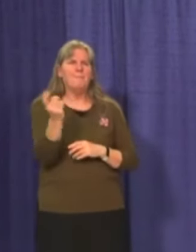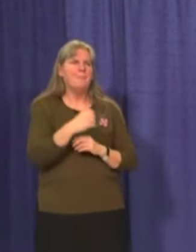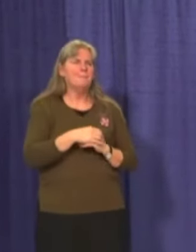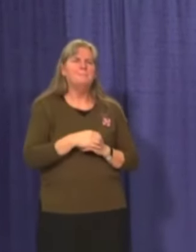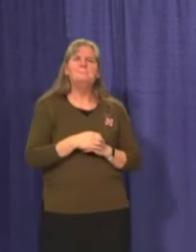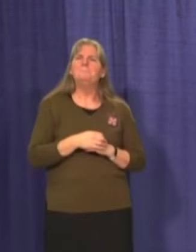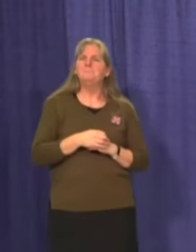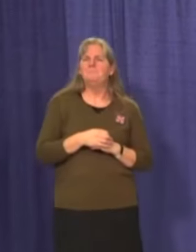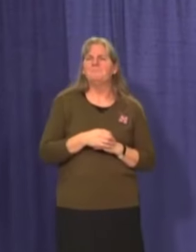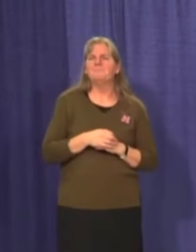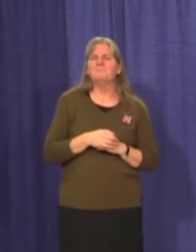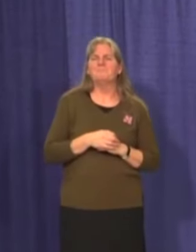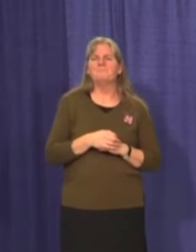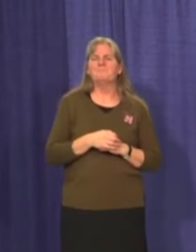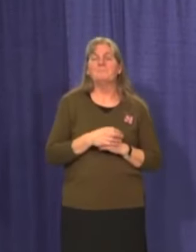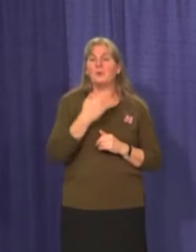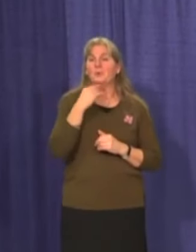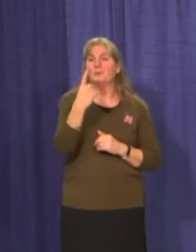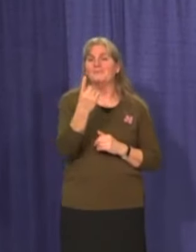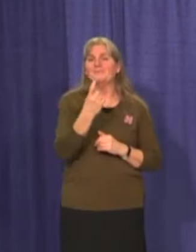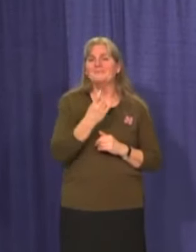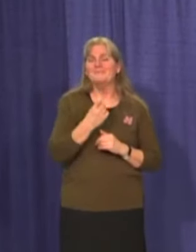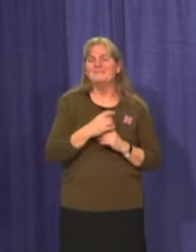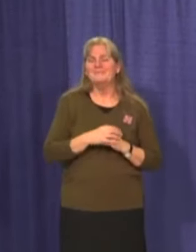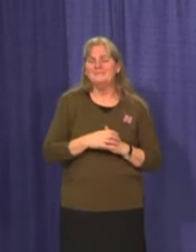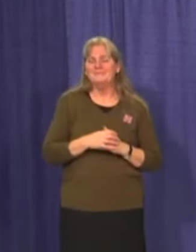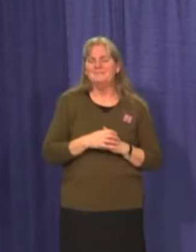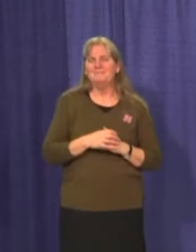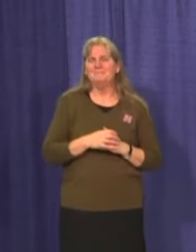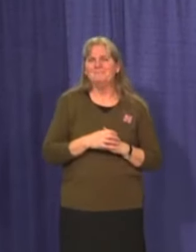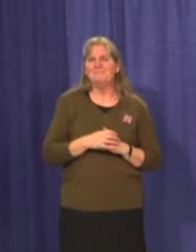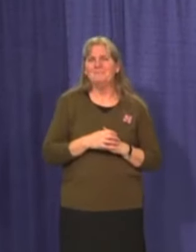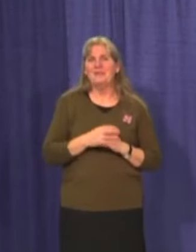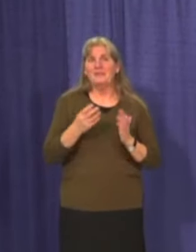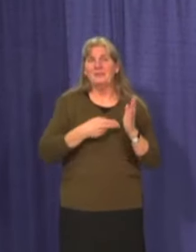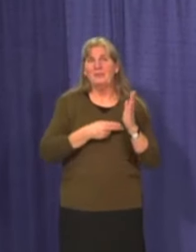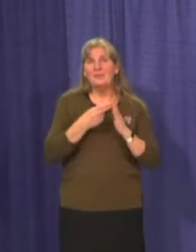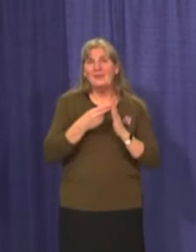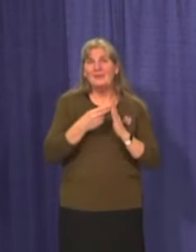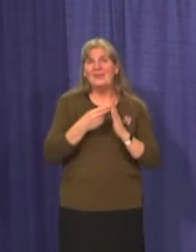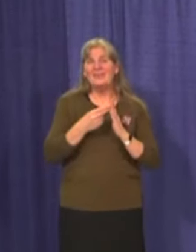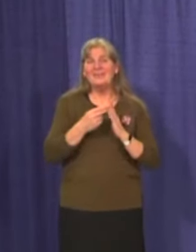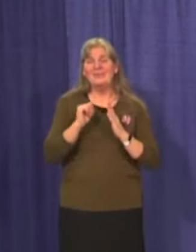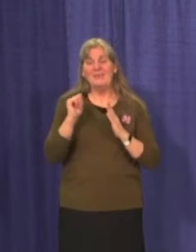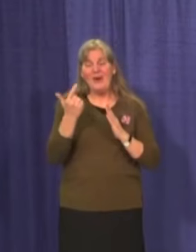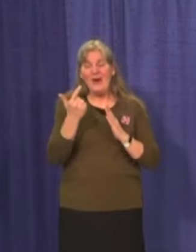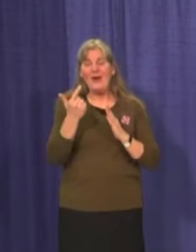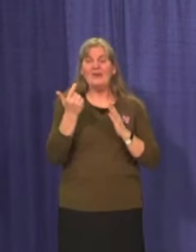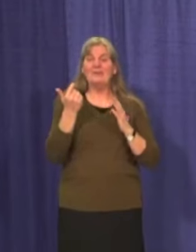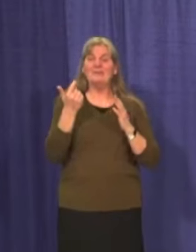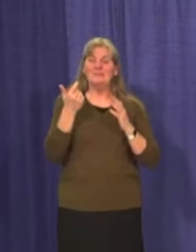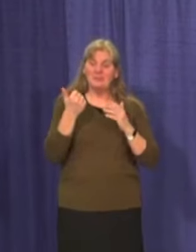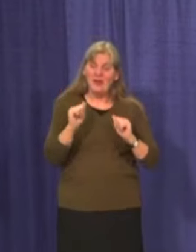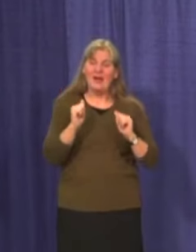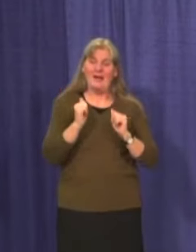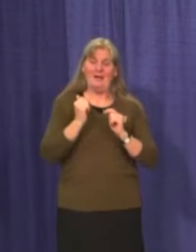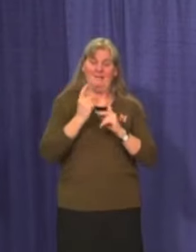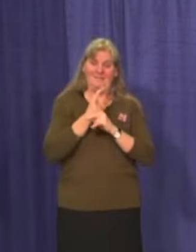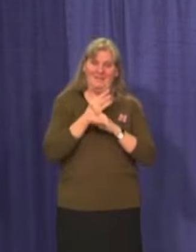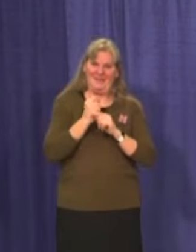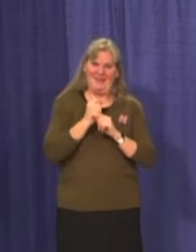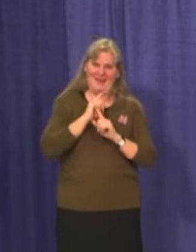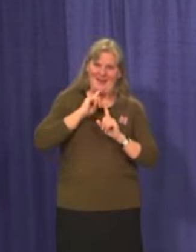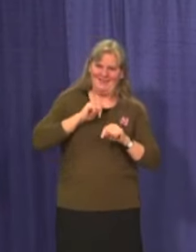Yeah, these are, these are good questions. And, and, and to be honest, they're questions that we're all, uh, trying to figure out as we go. And